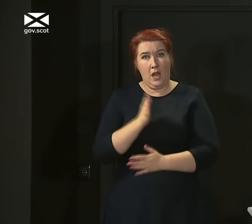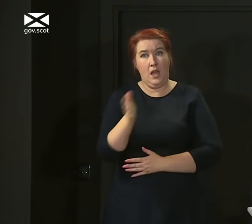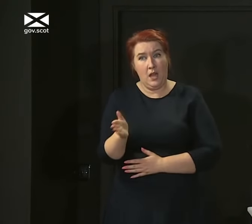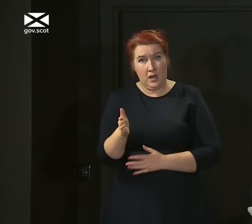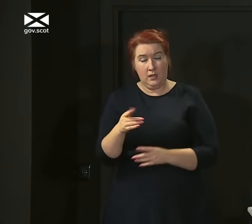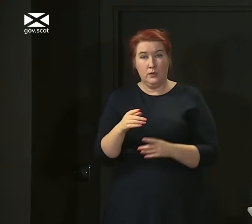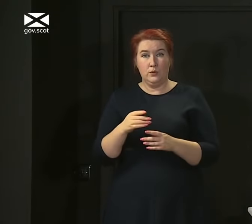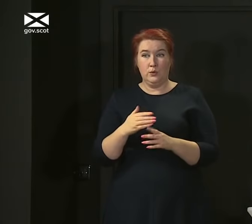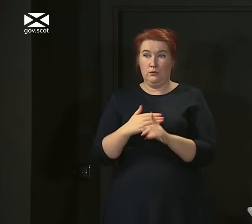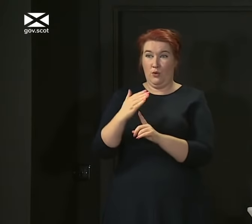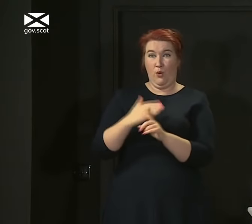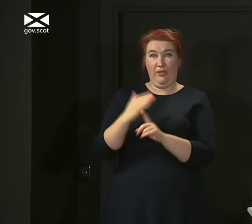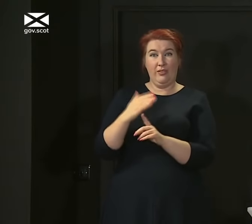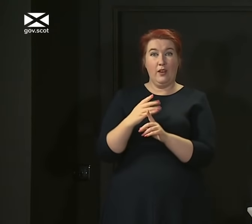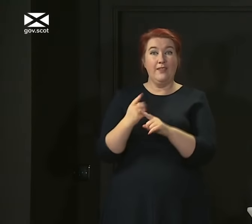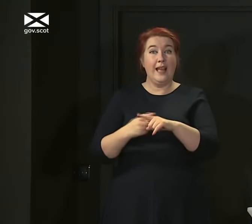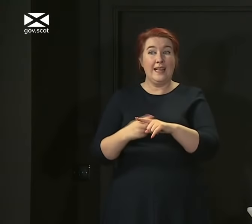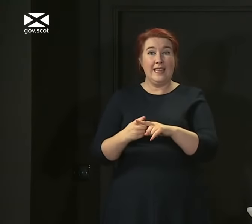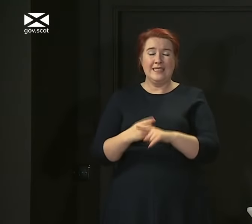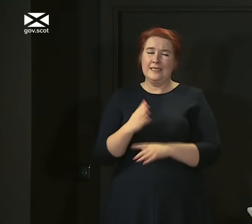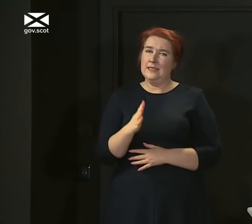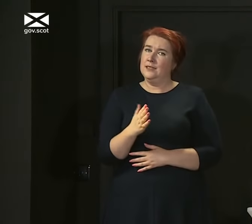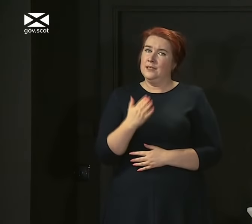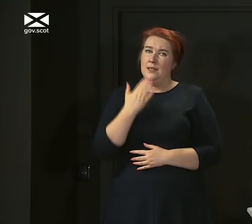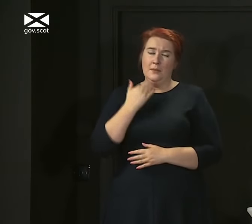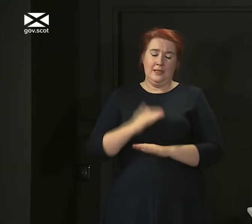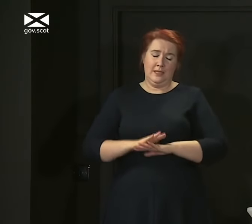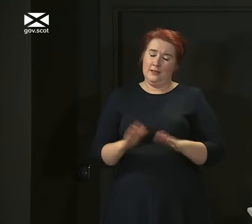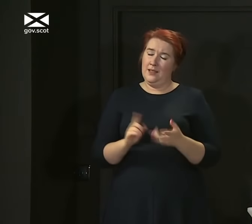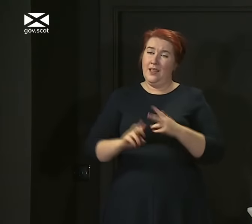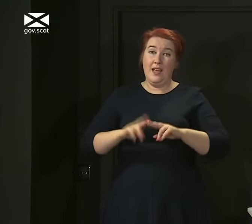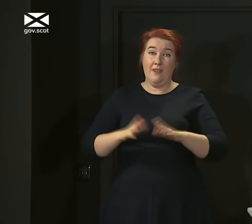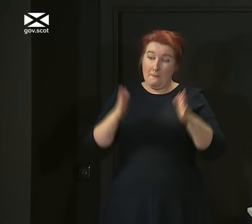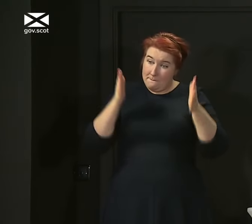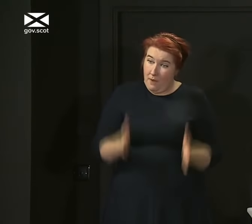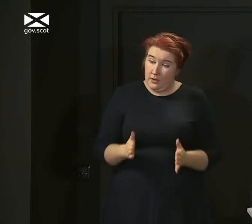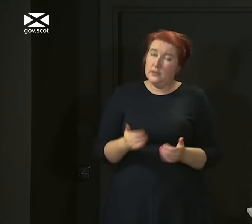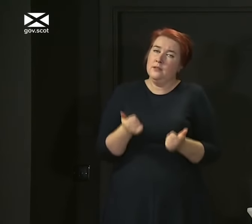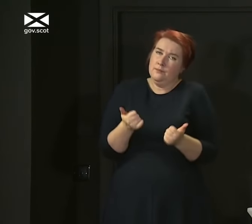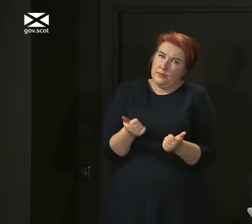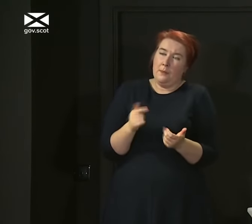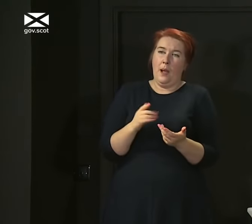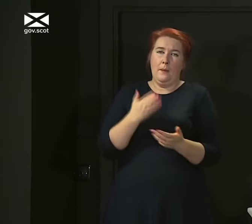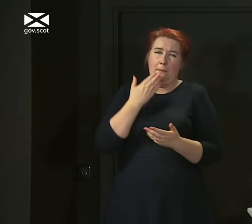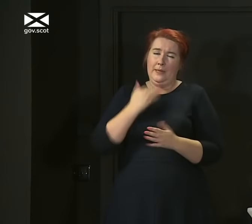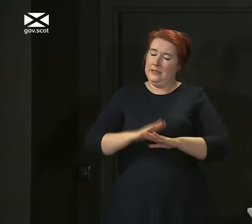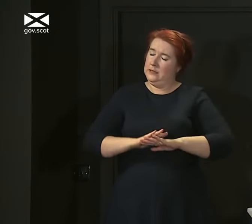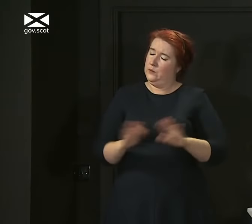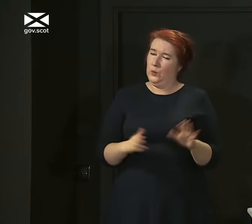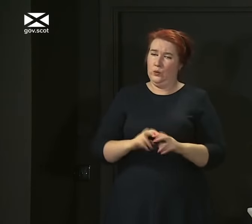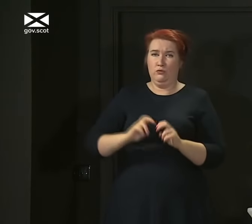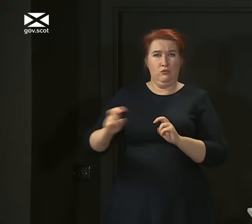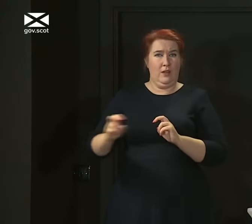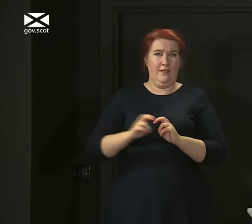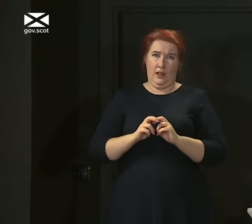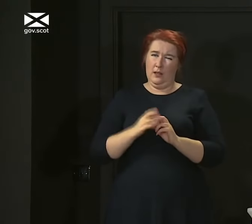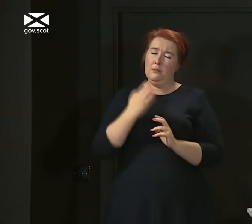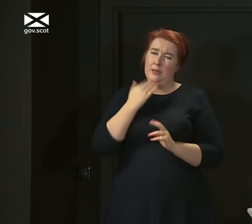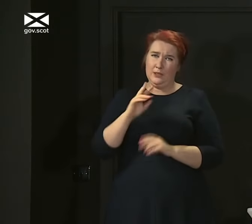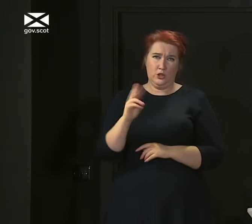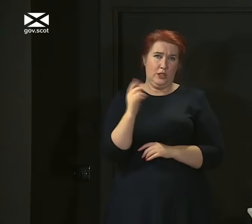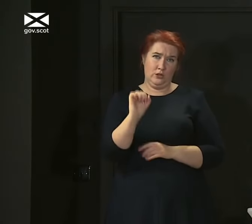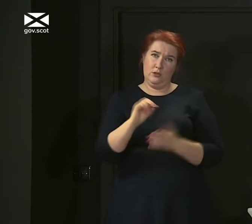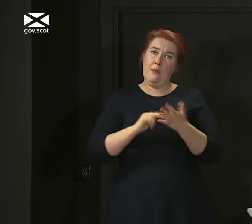there over this weekend, unless your travel is absolutely essential, please, for the reasons I have already given, change